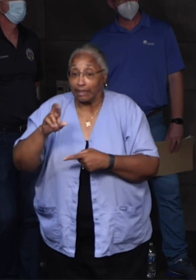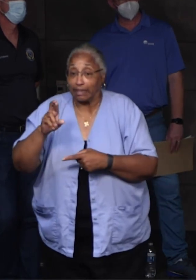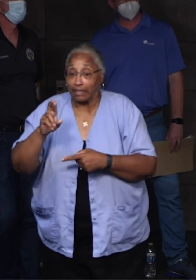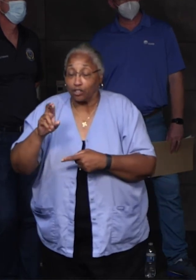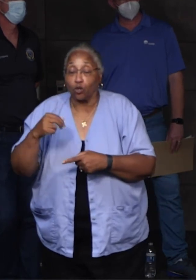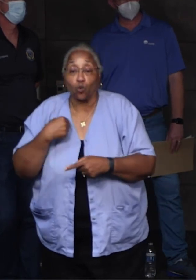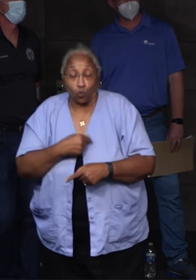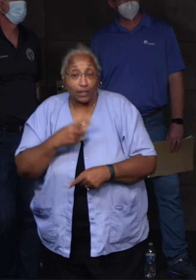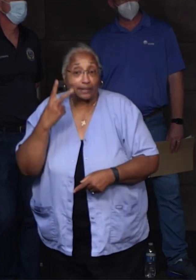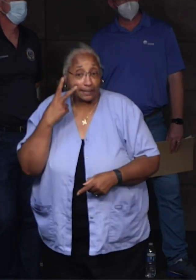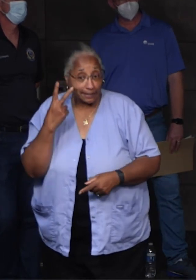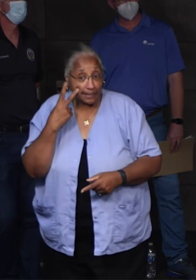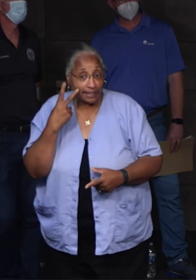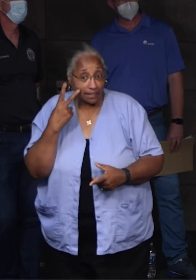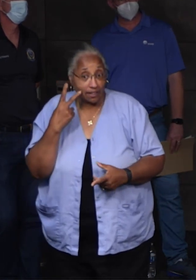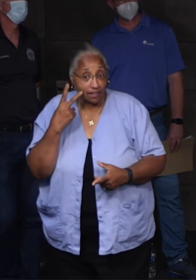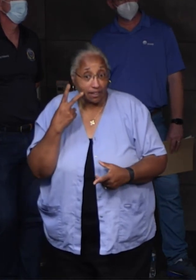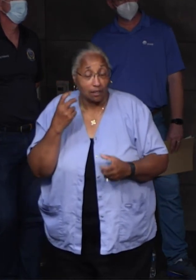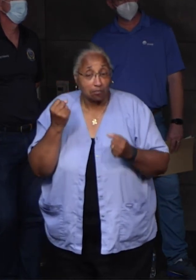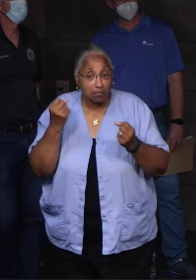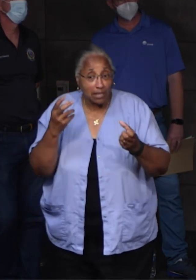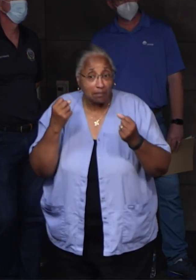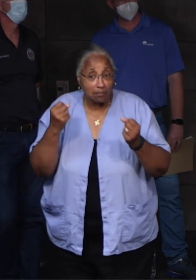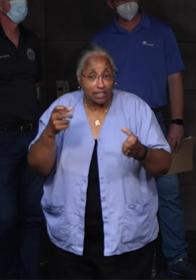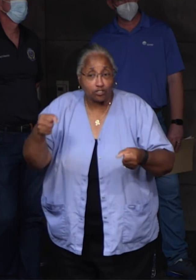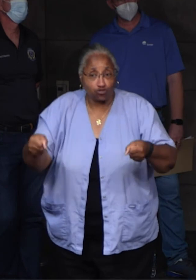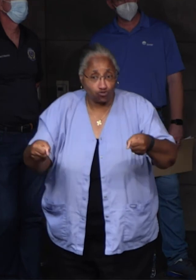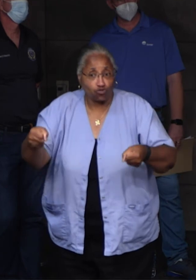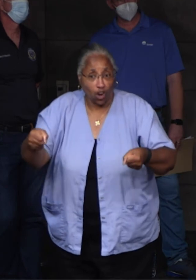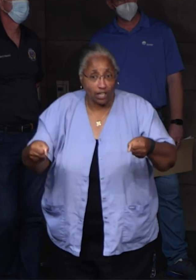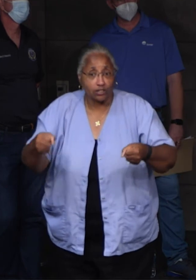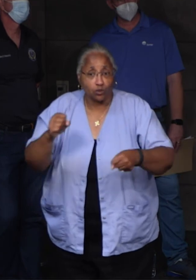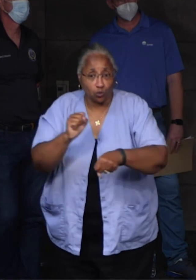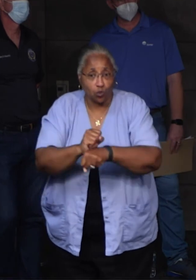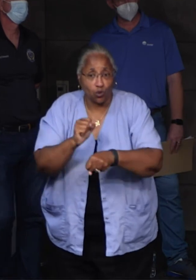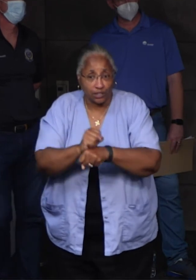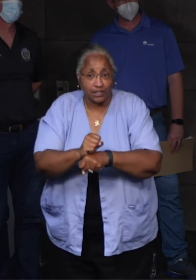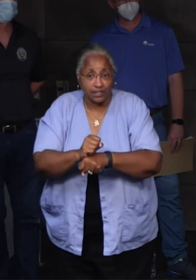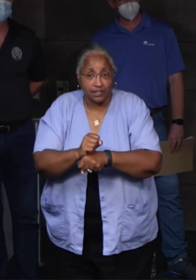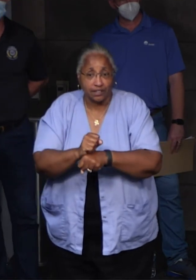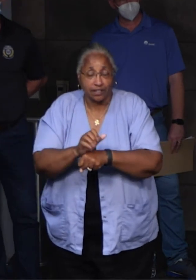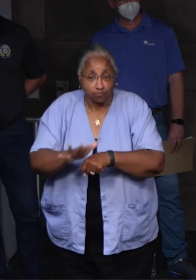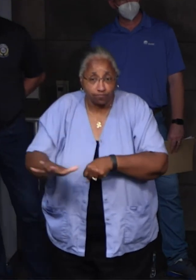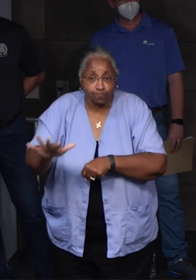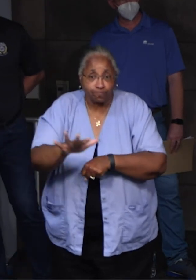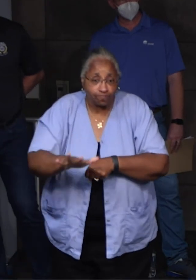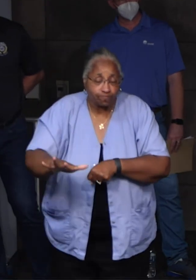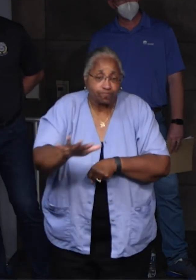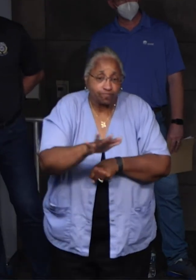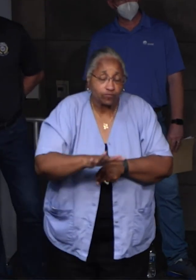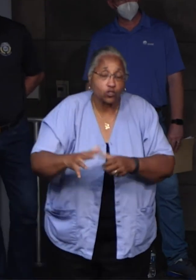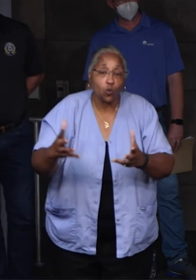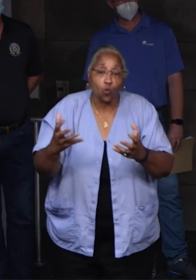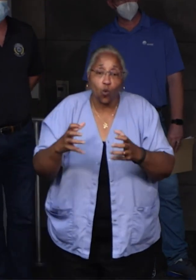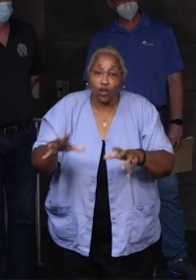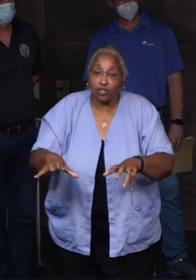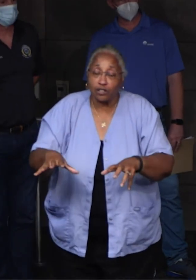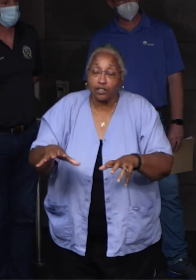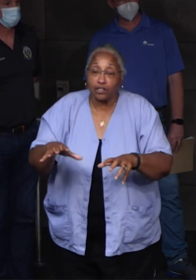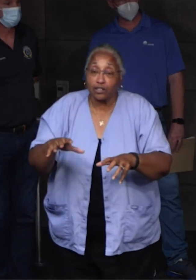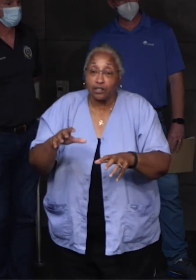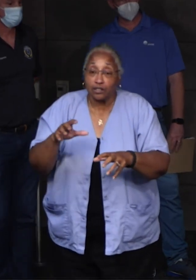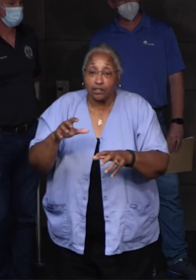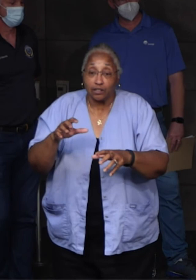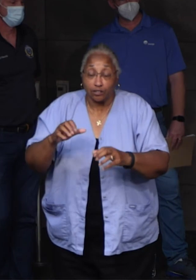pockets of, you know, dozens and dozens of trucks in certain areas trying to undertake major restoration